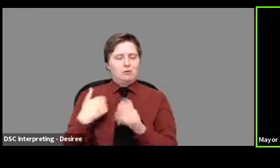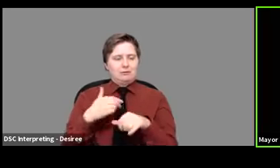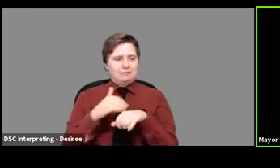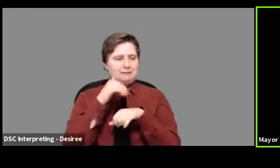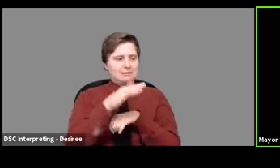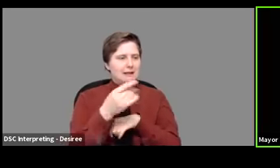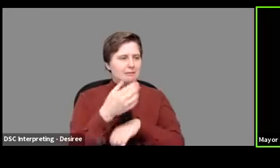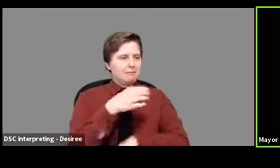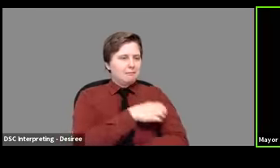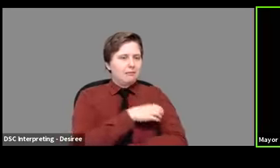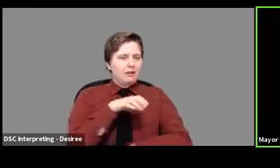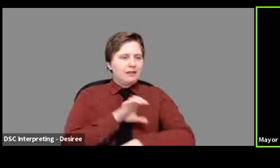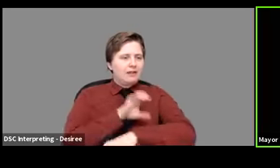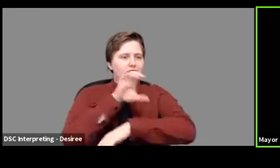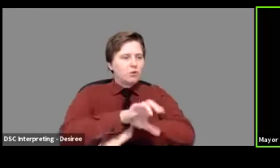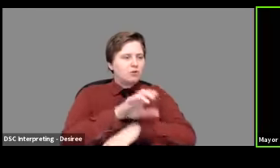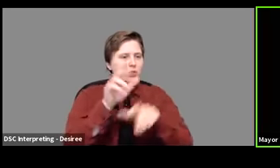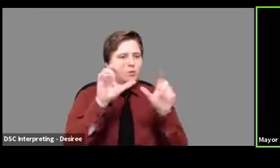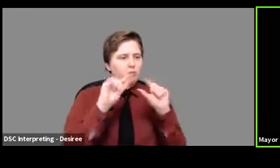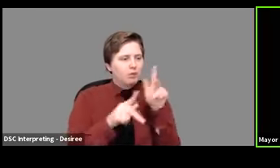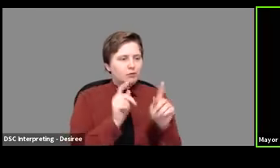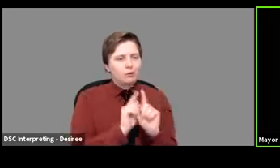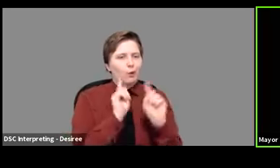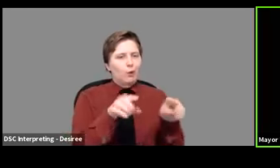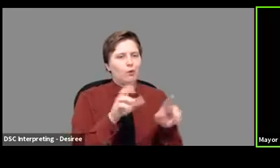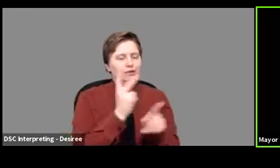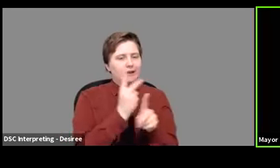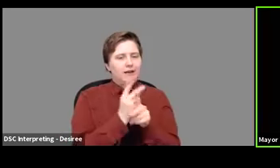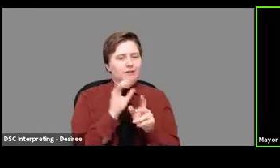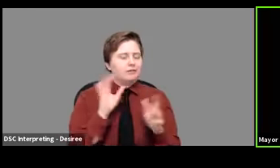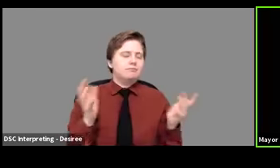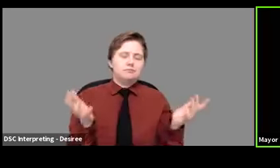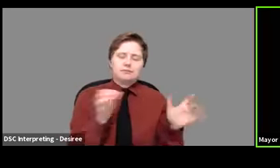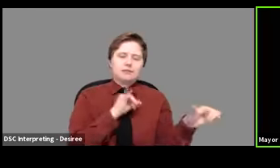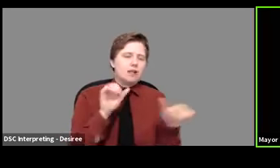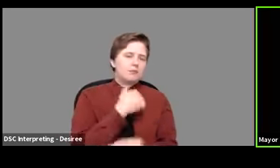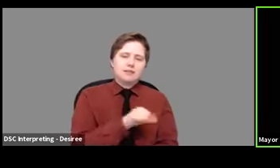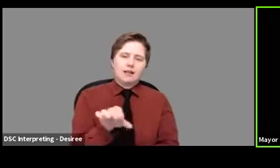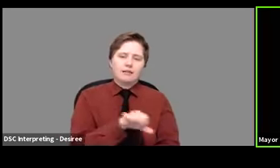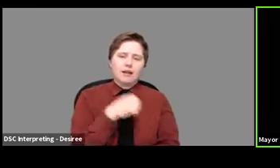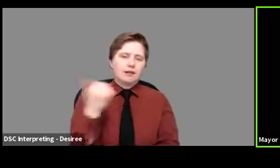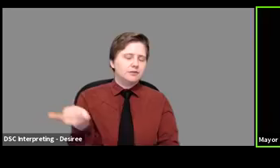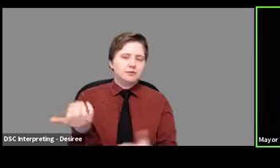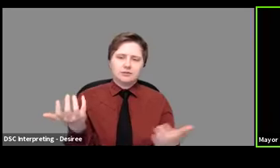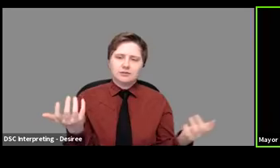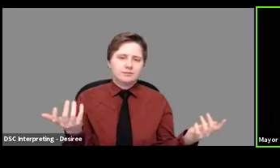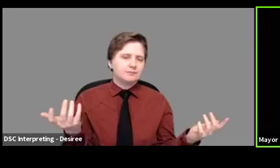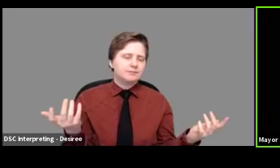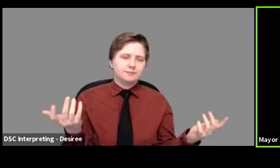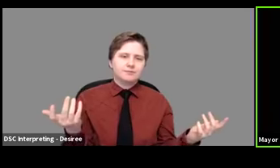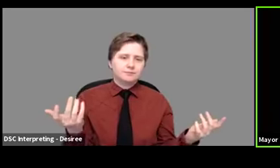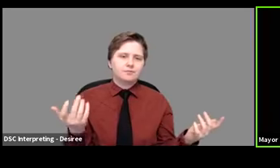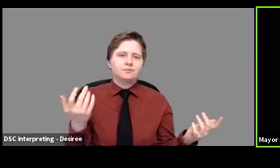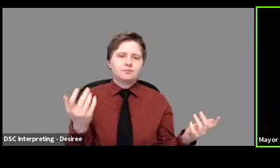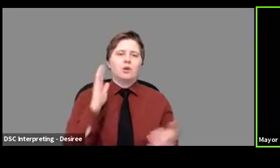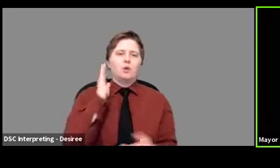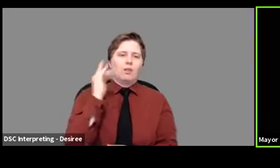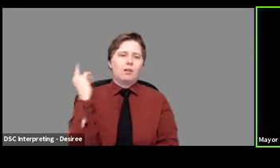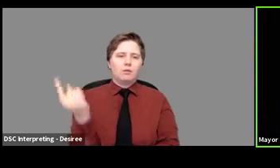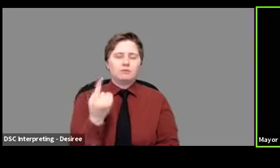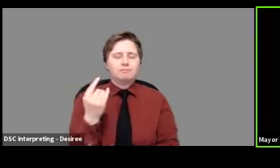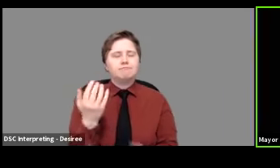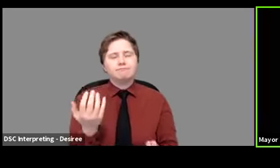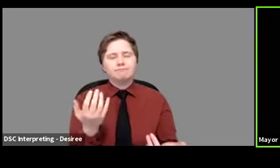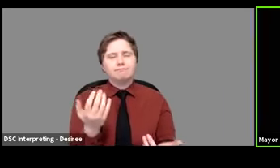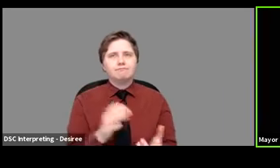enforcement folks out there. And you know, it's just like with anything else, if there will always, if